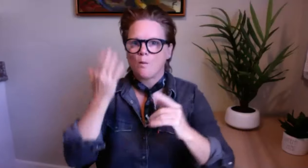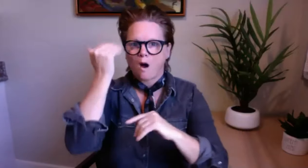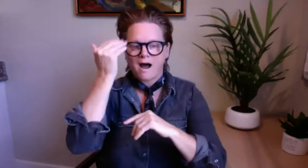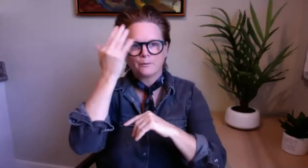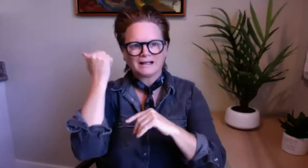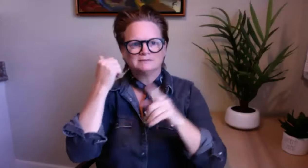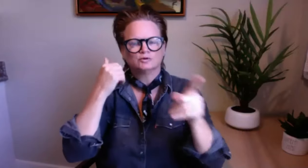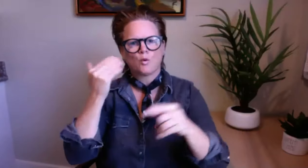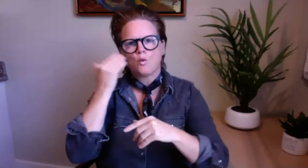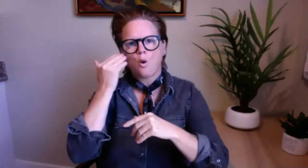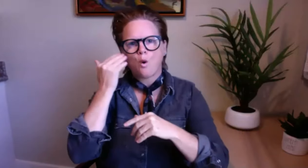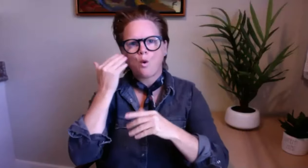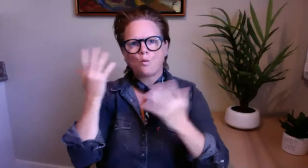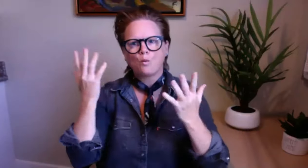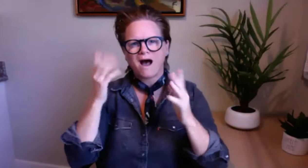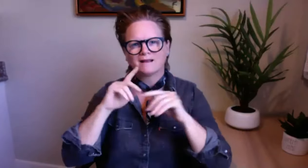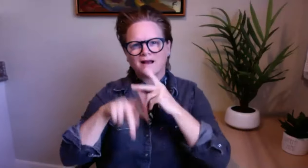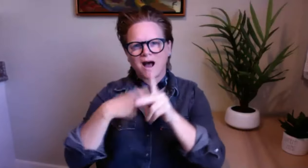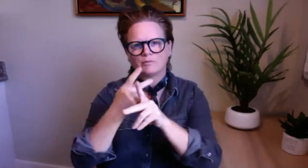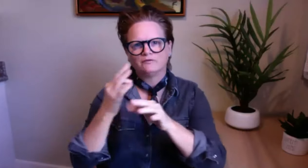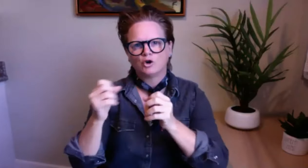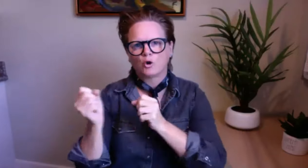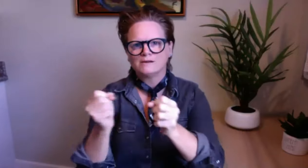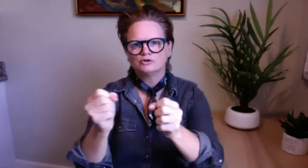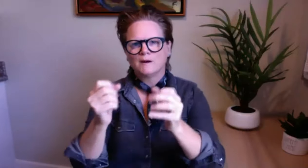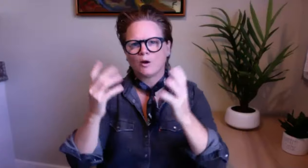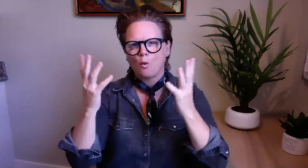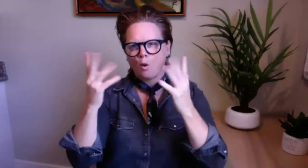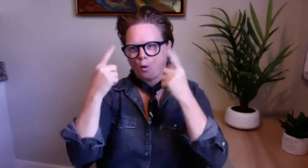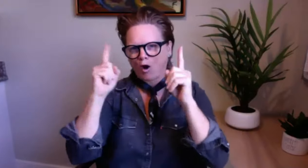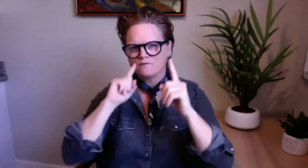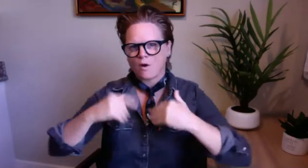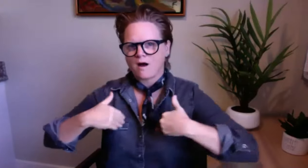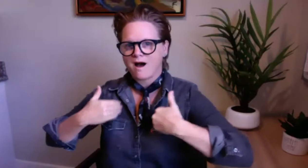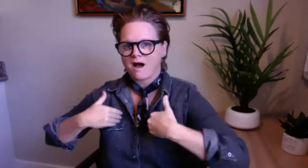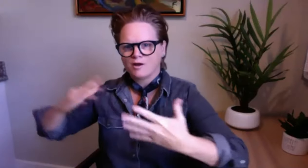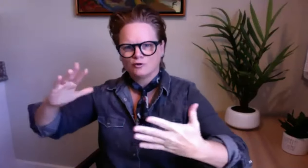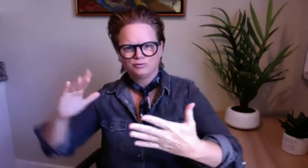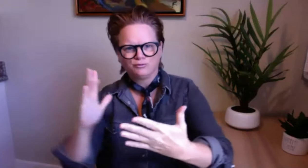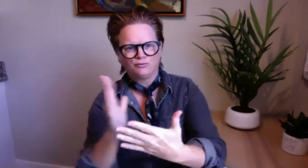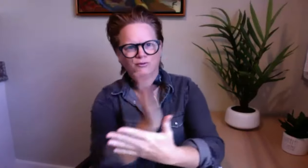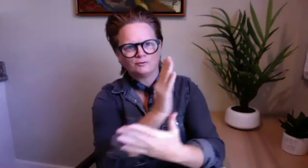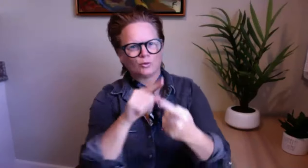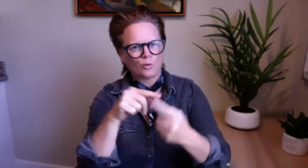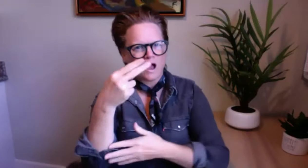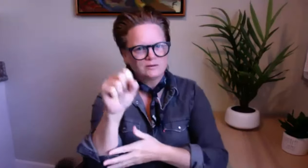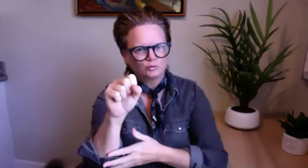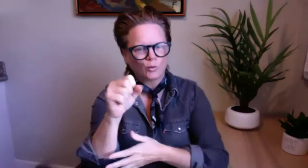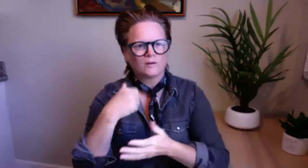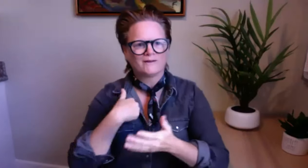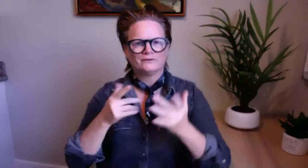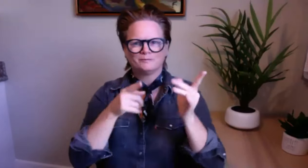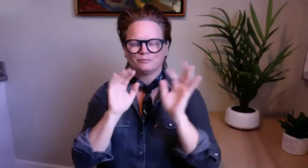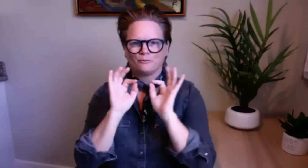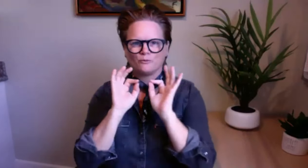been amazing so it's just really exciting to have him here to hear about what kind of strategies we can